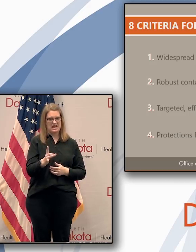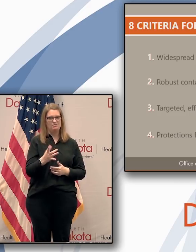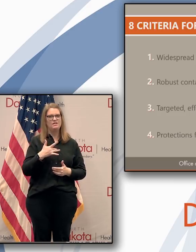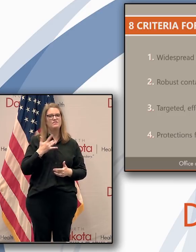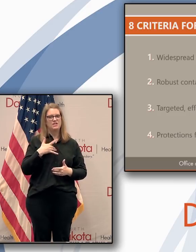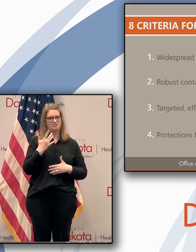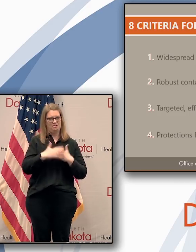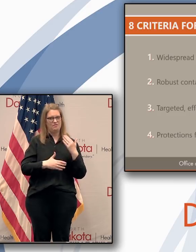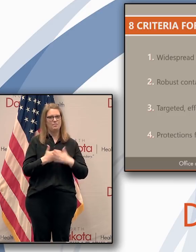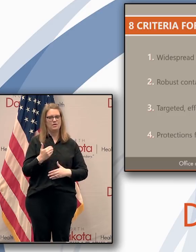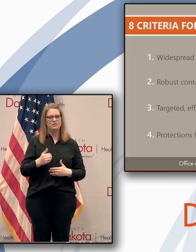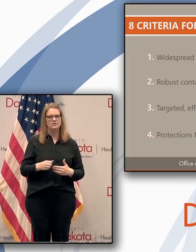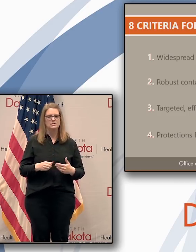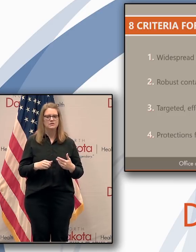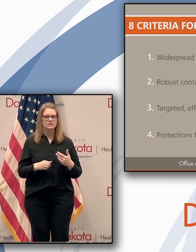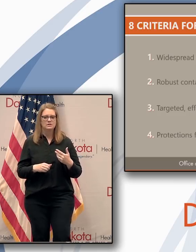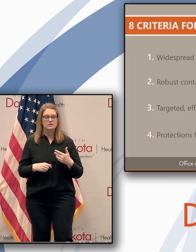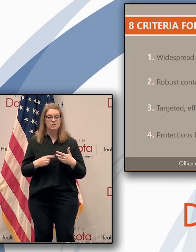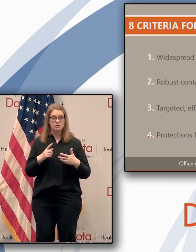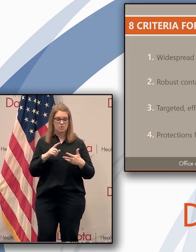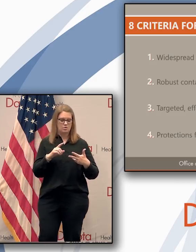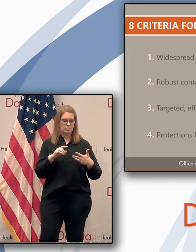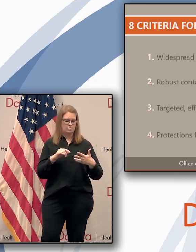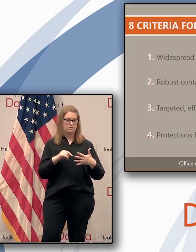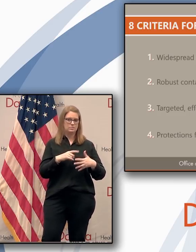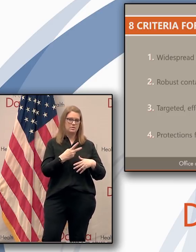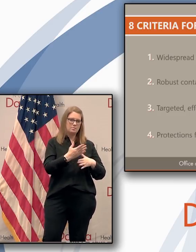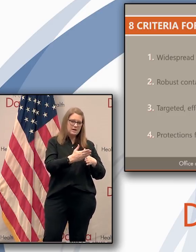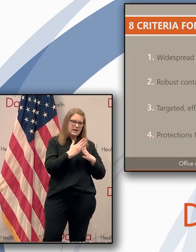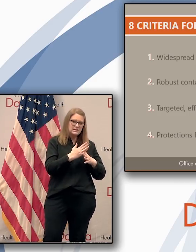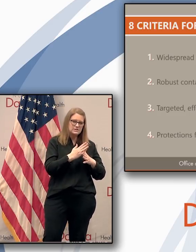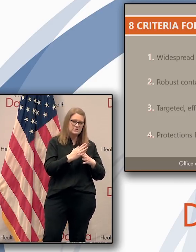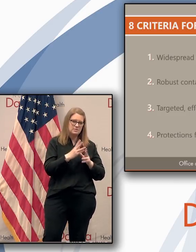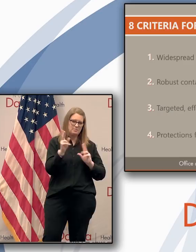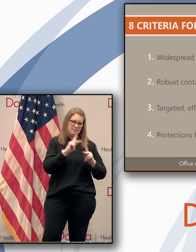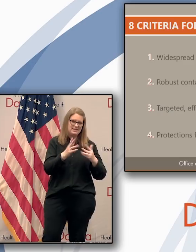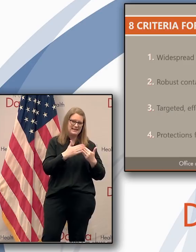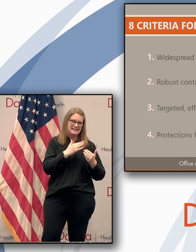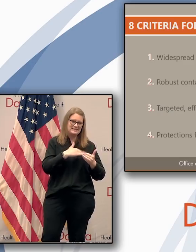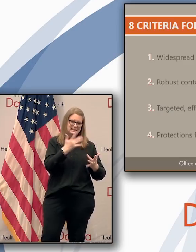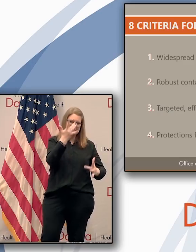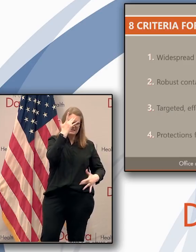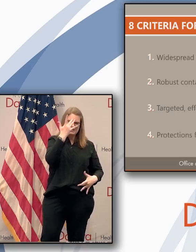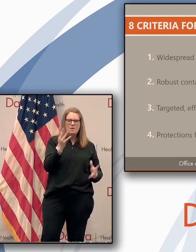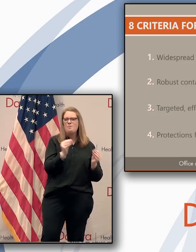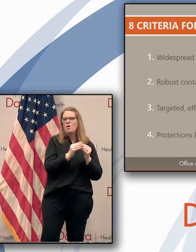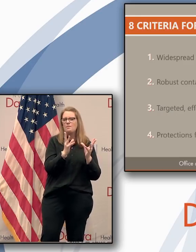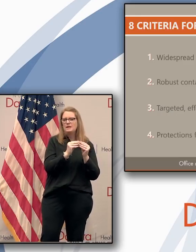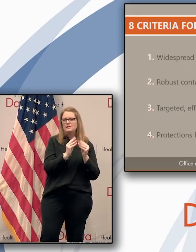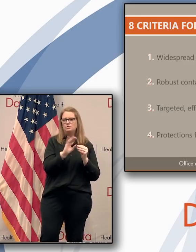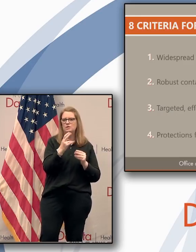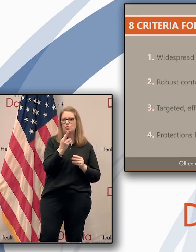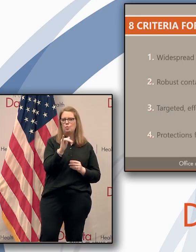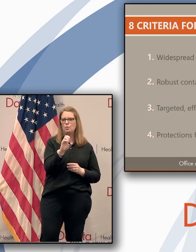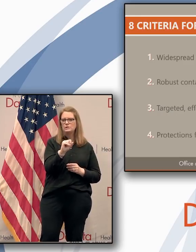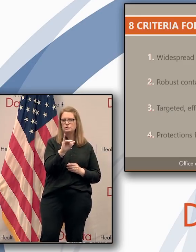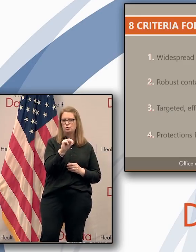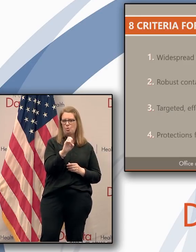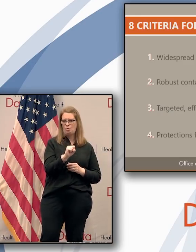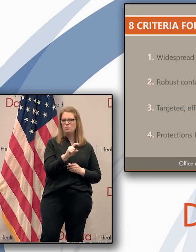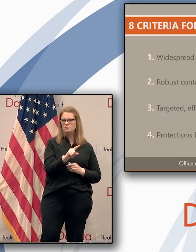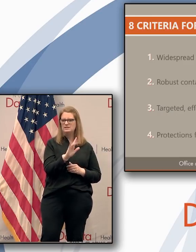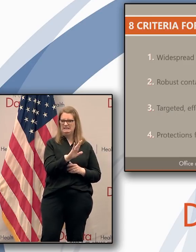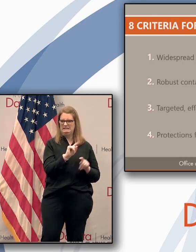There's two of them protections for the most vulnerable. We've got some more meetings tonight with Chris Jones and his team that are doing that.